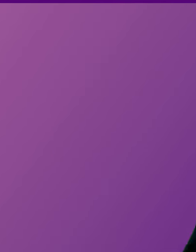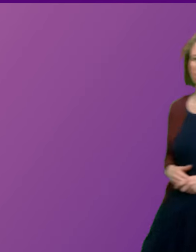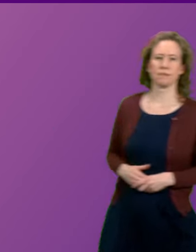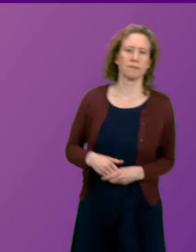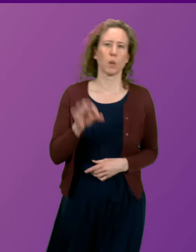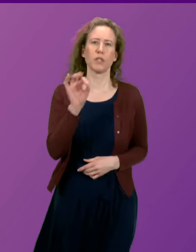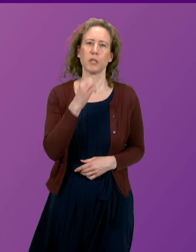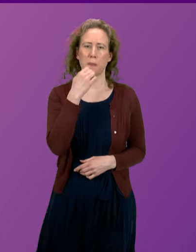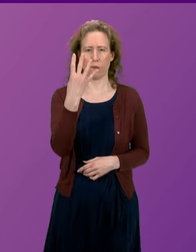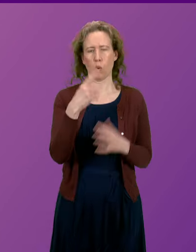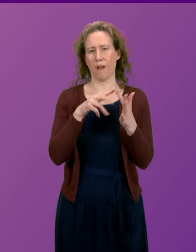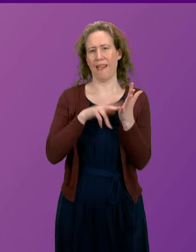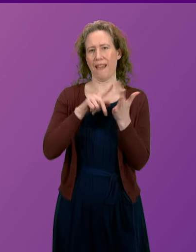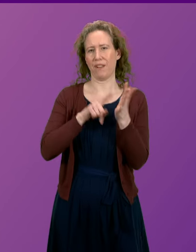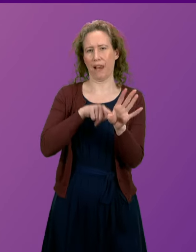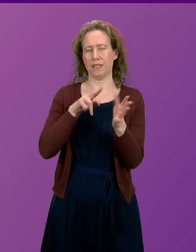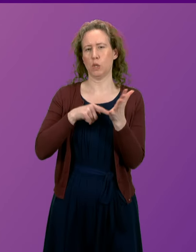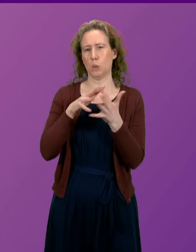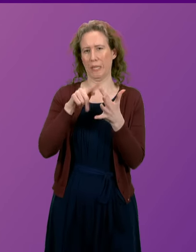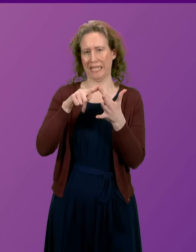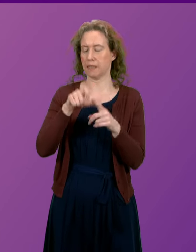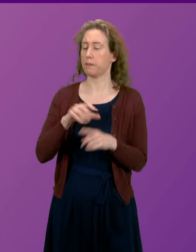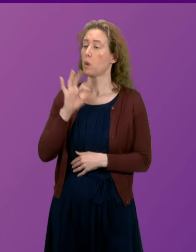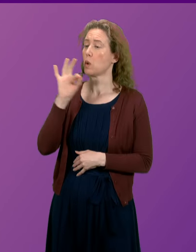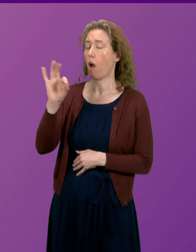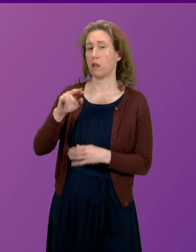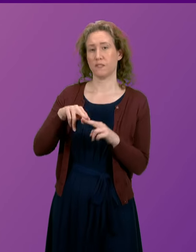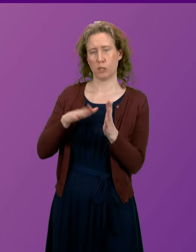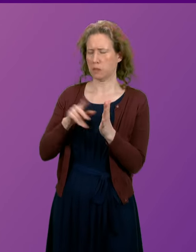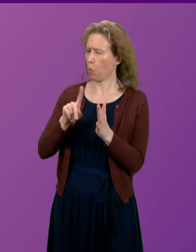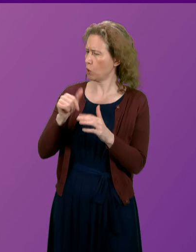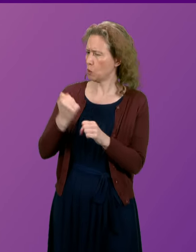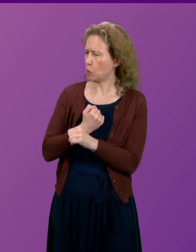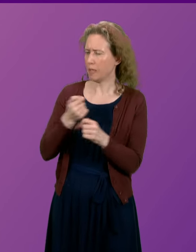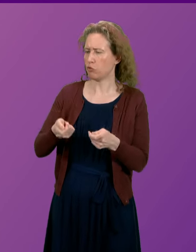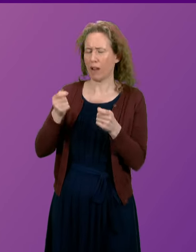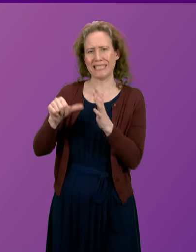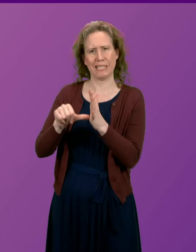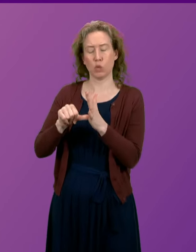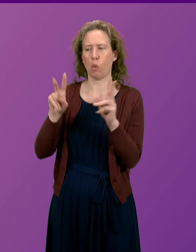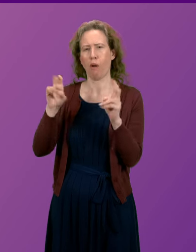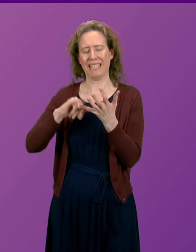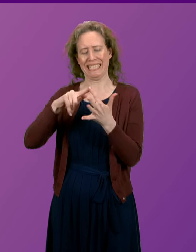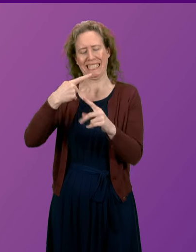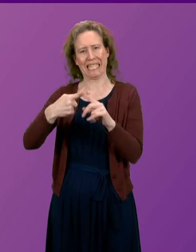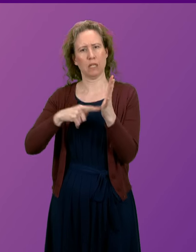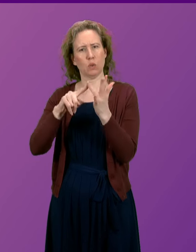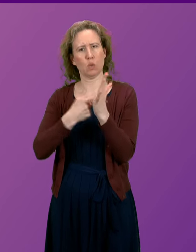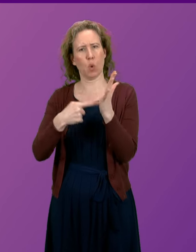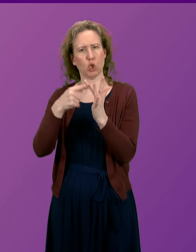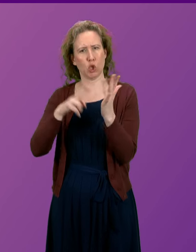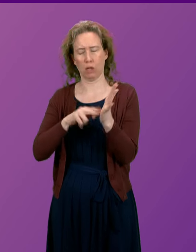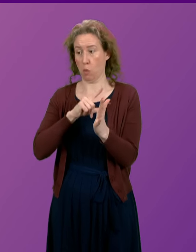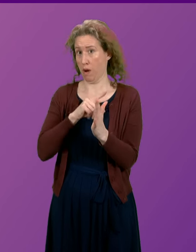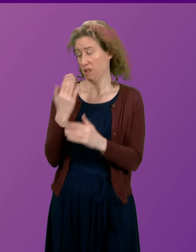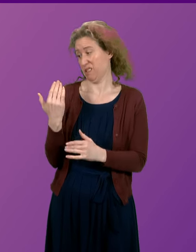To ask the First Minister what steps the Scottish Government is taking to raise awareness of the issue of sextortion, in light of